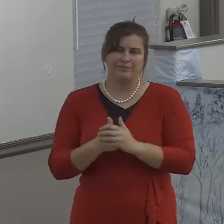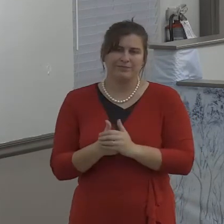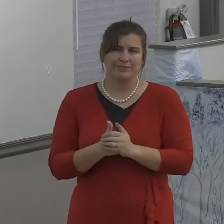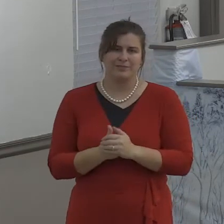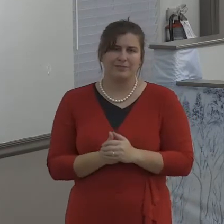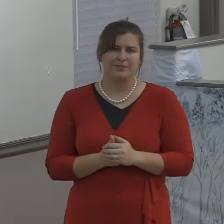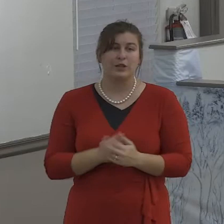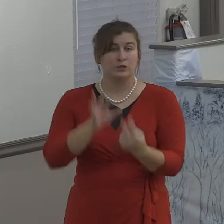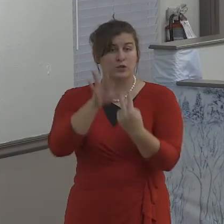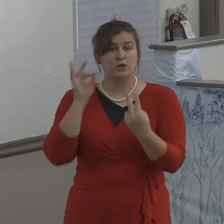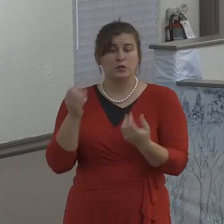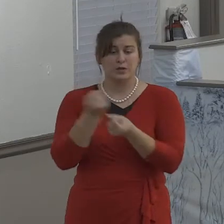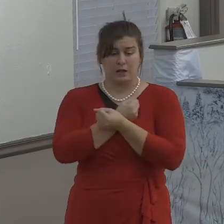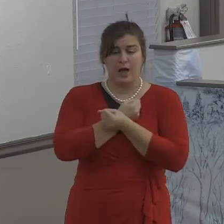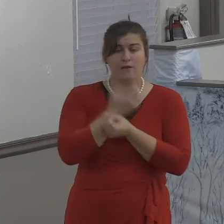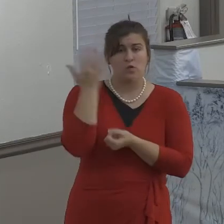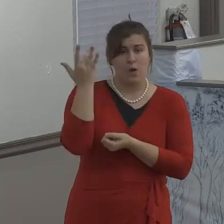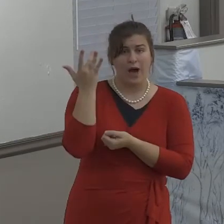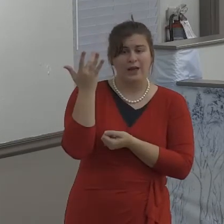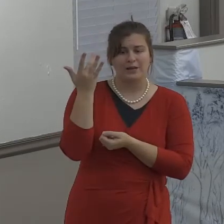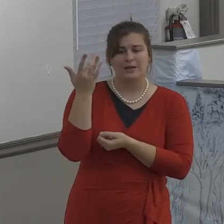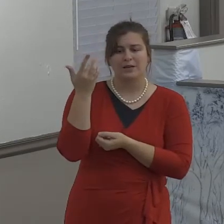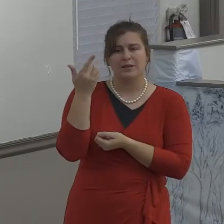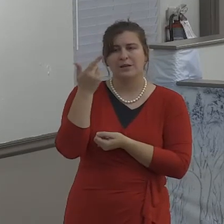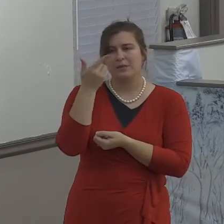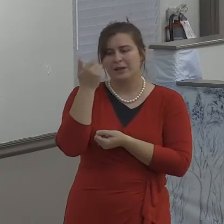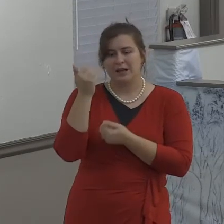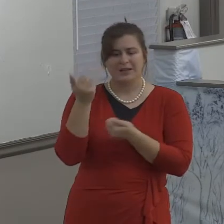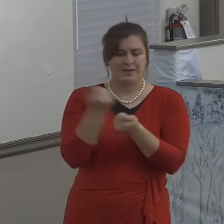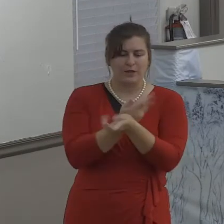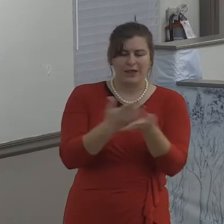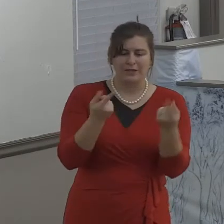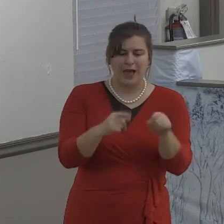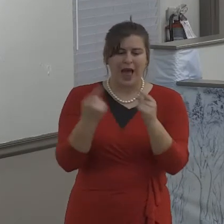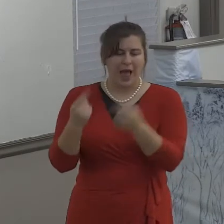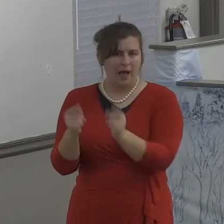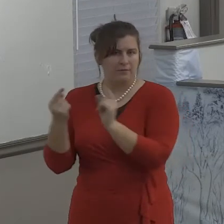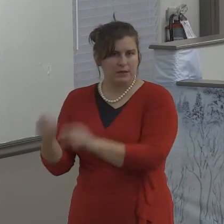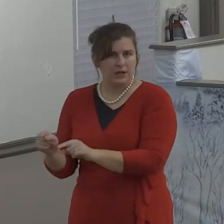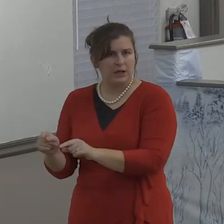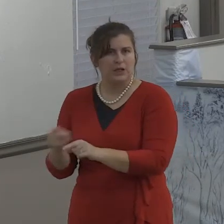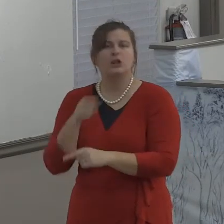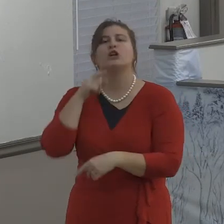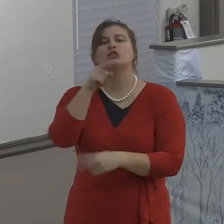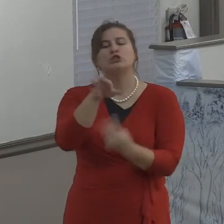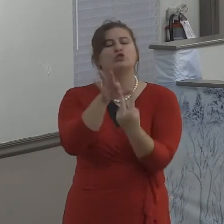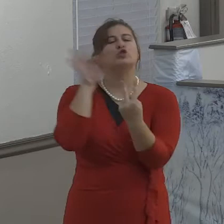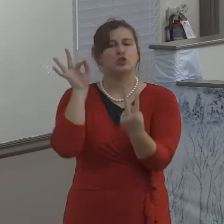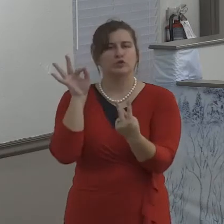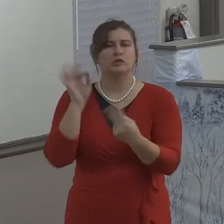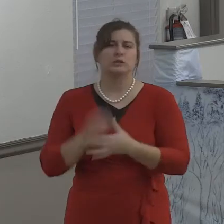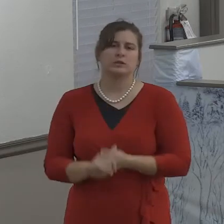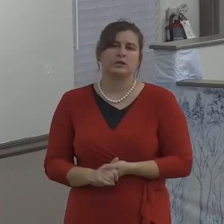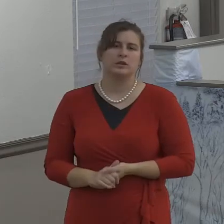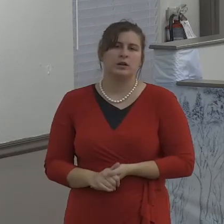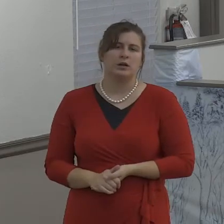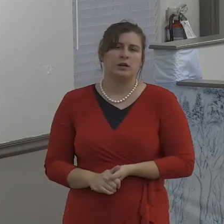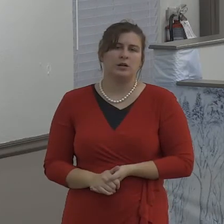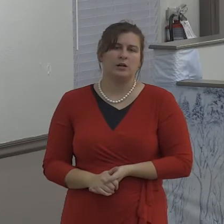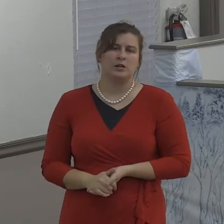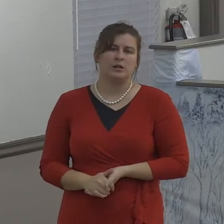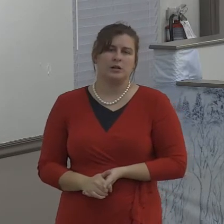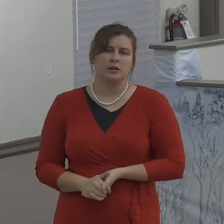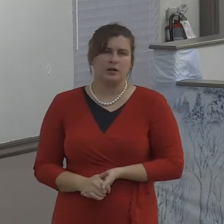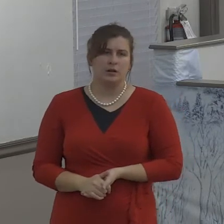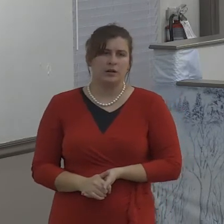choice to overlook a hurt or some kind of injury. You make the choice. You